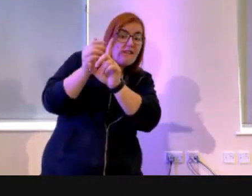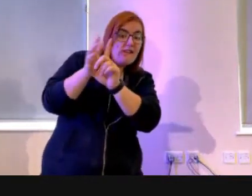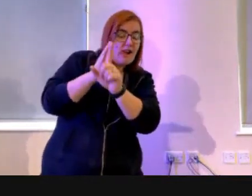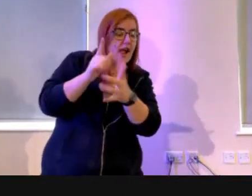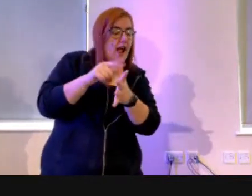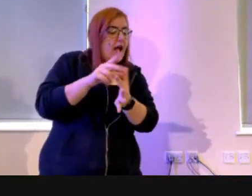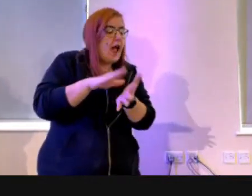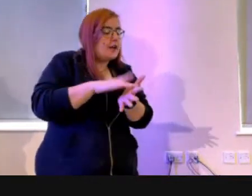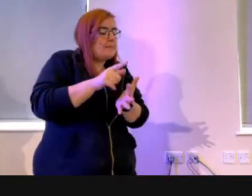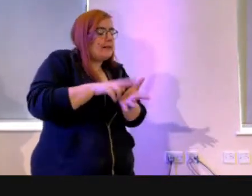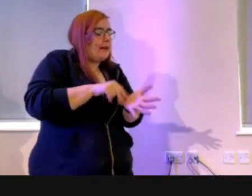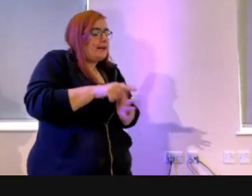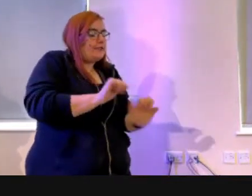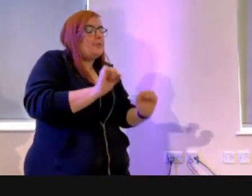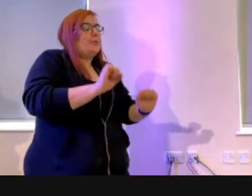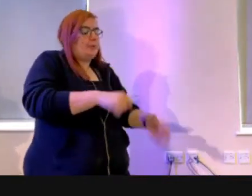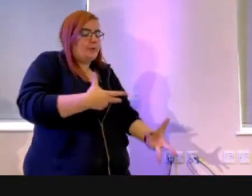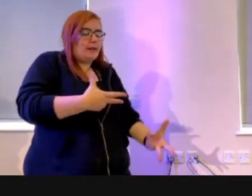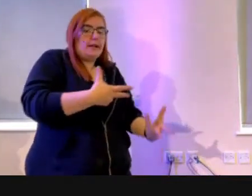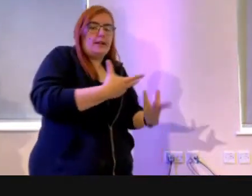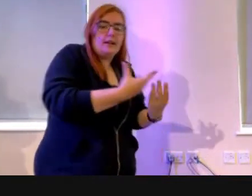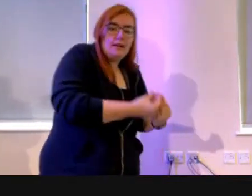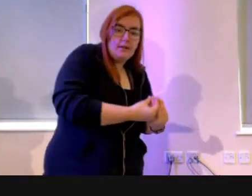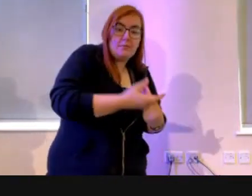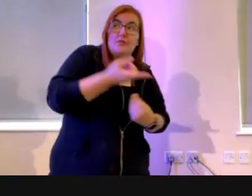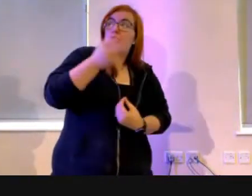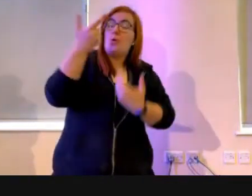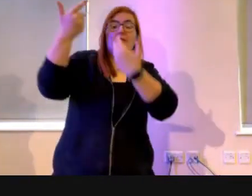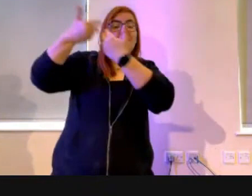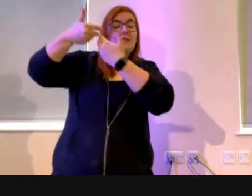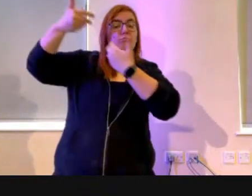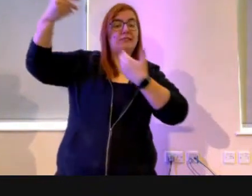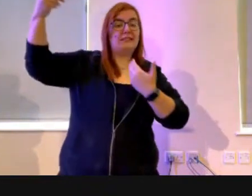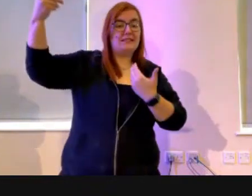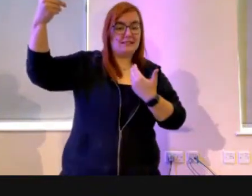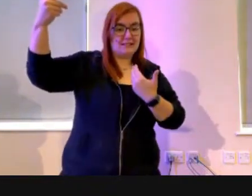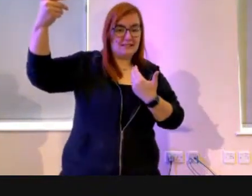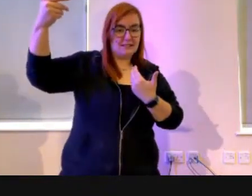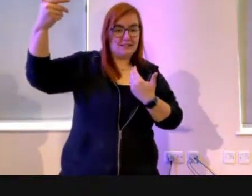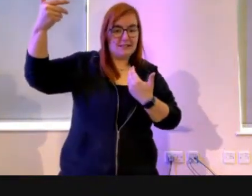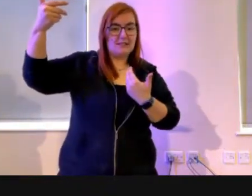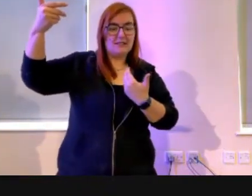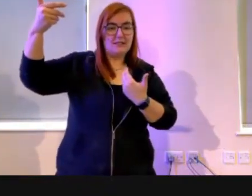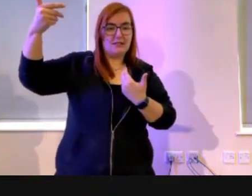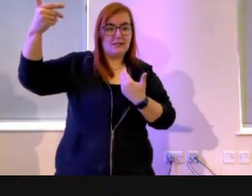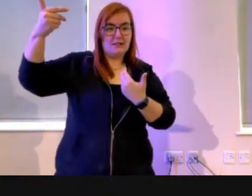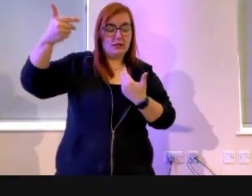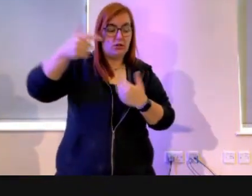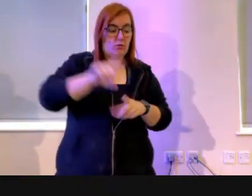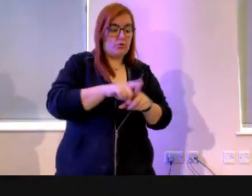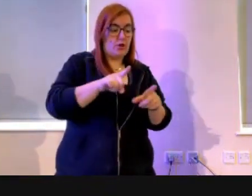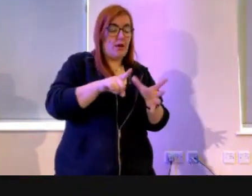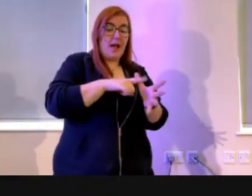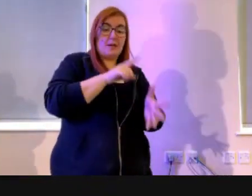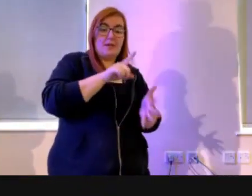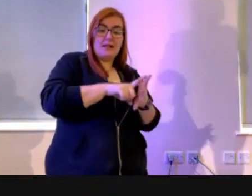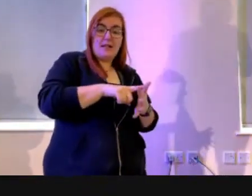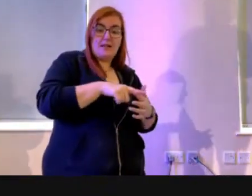separated from God. There's separation between the two of them. Straight away they start fighting.